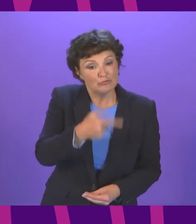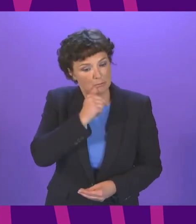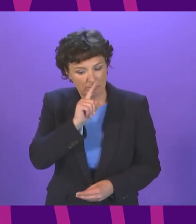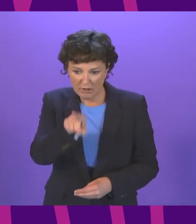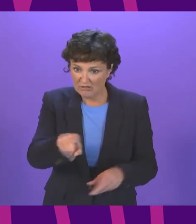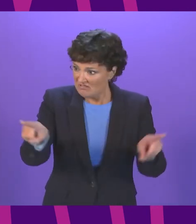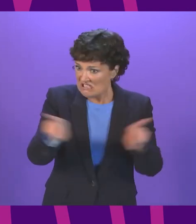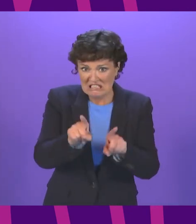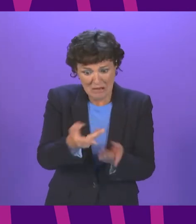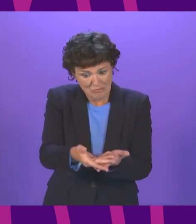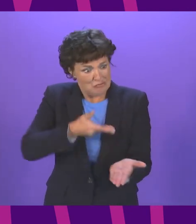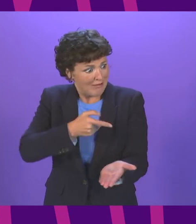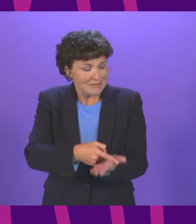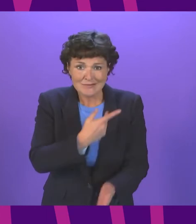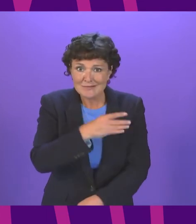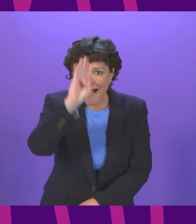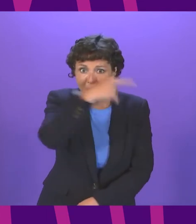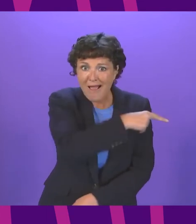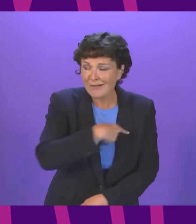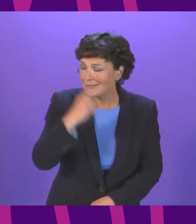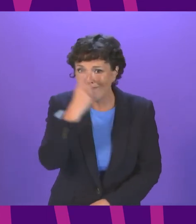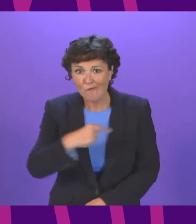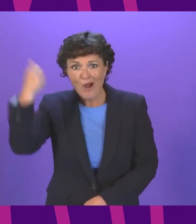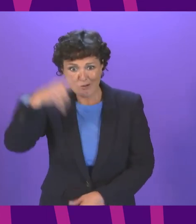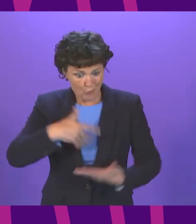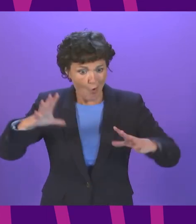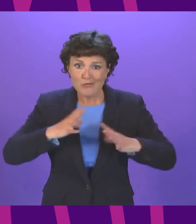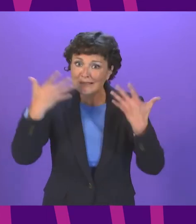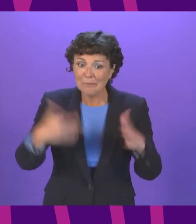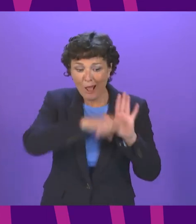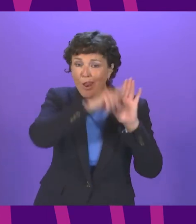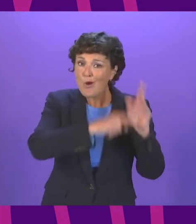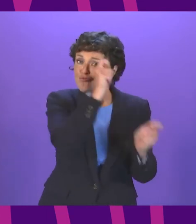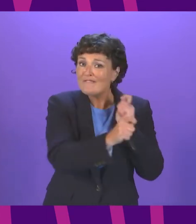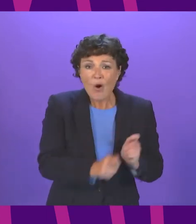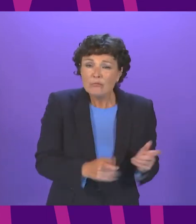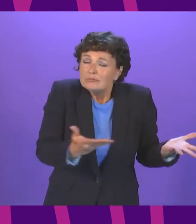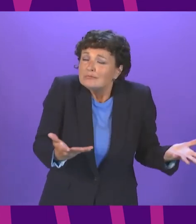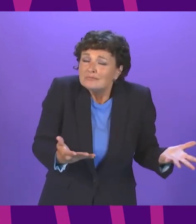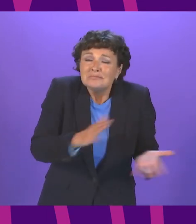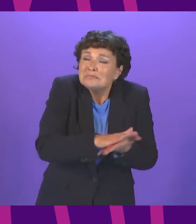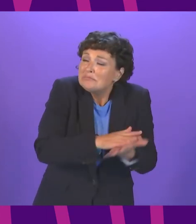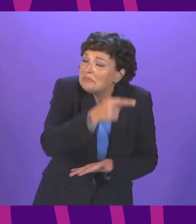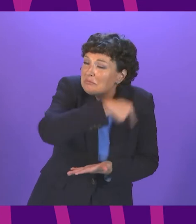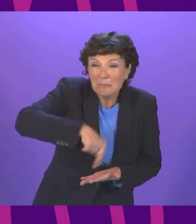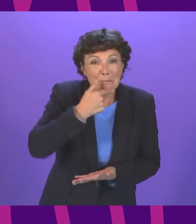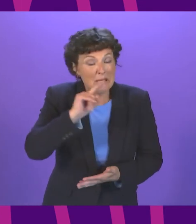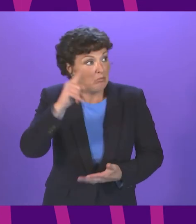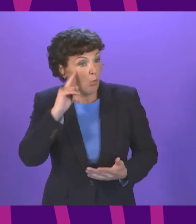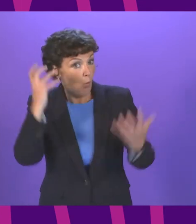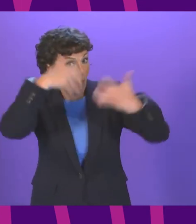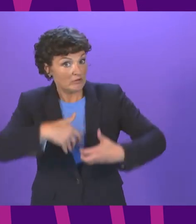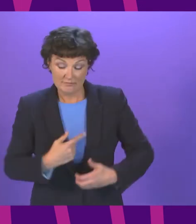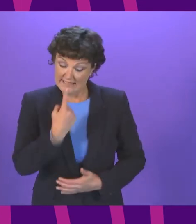those countries like Ireland and France who have already reformed their gender recognition laws these are countries in which concerns about a suggested link between self-ID